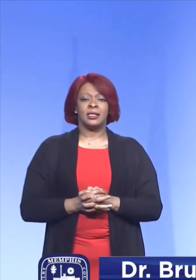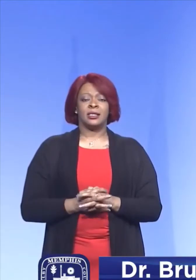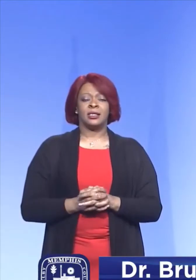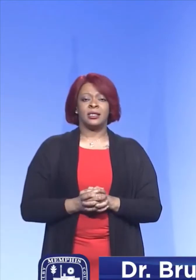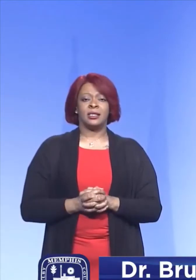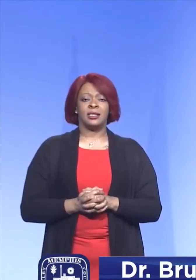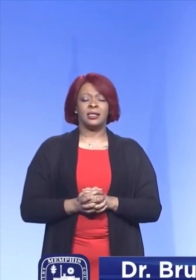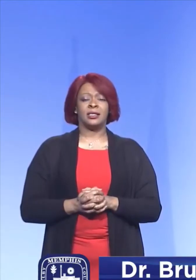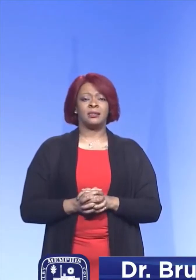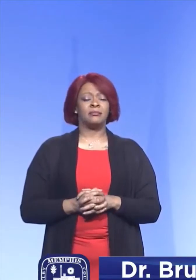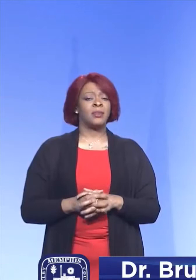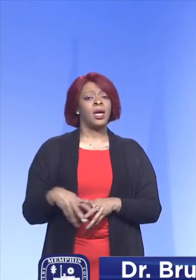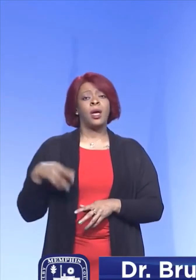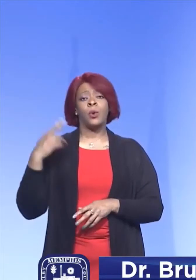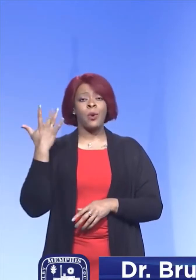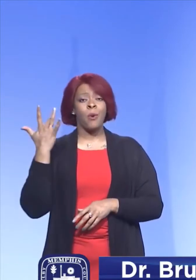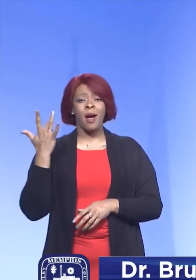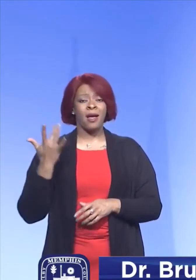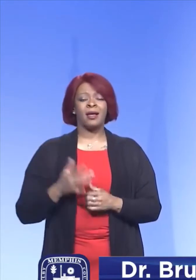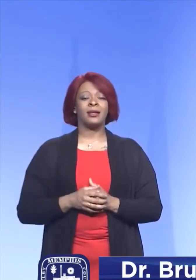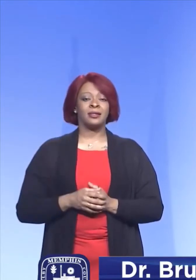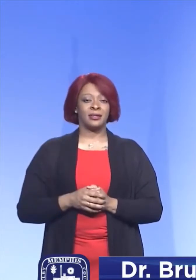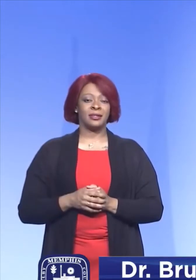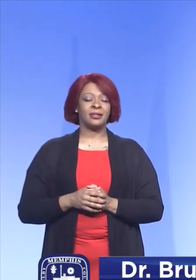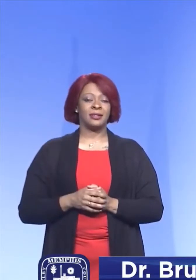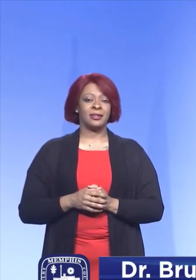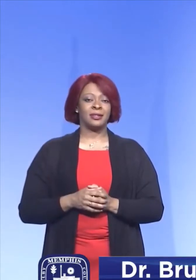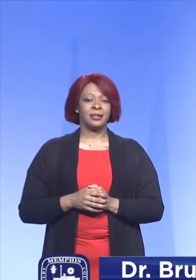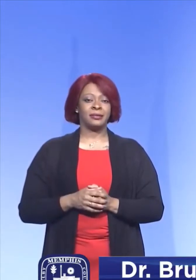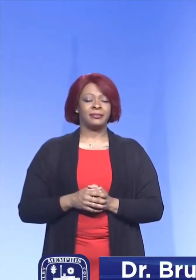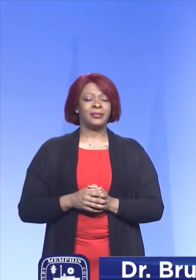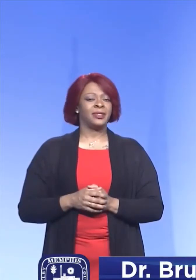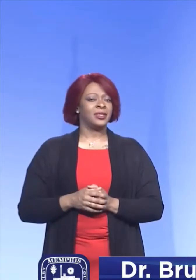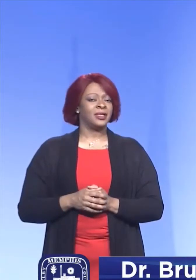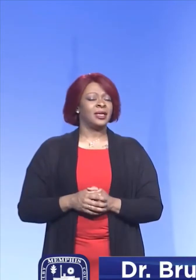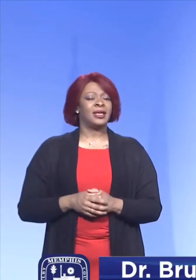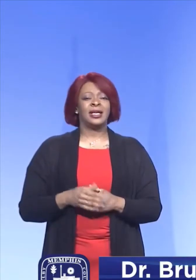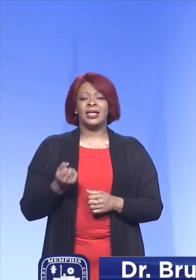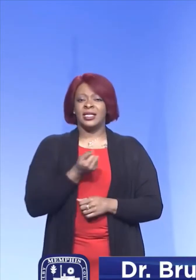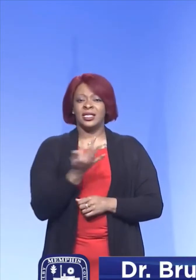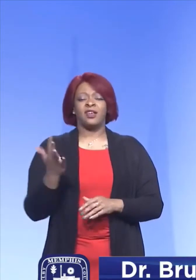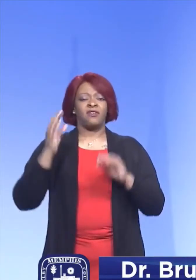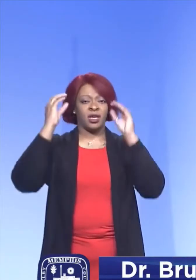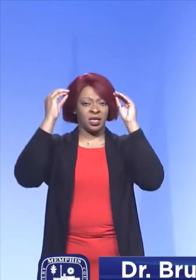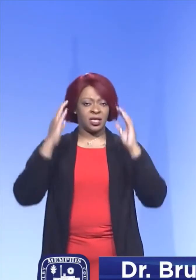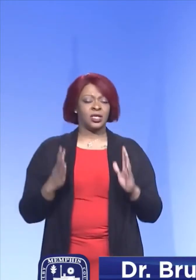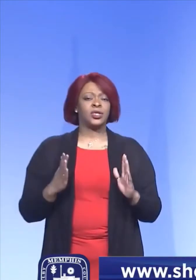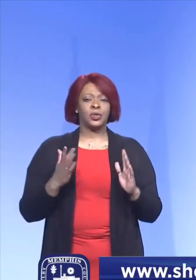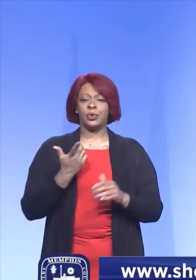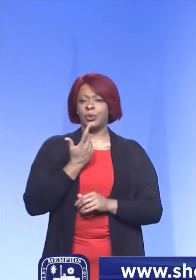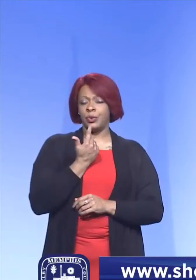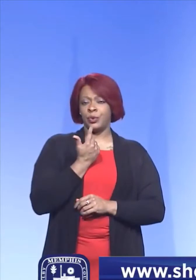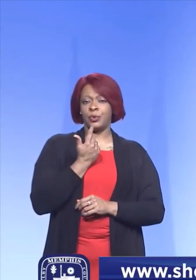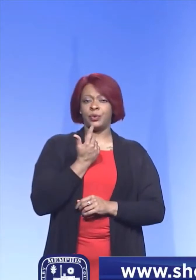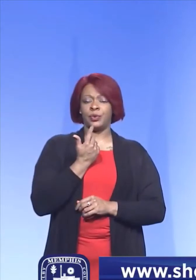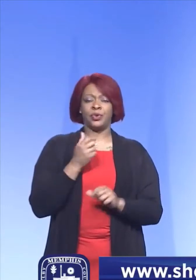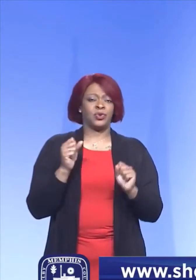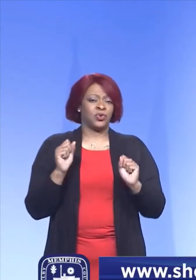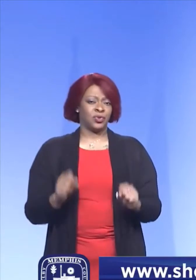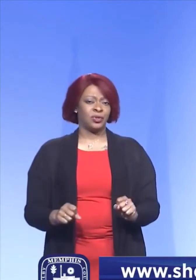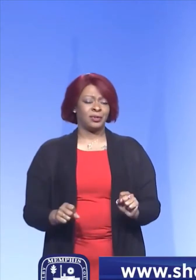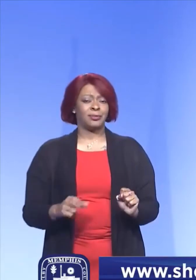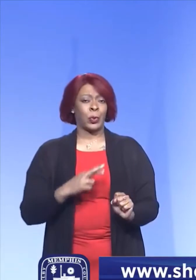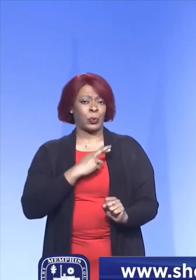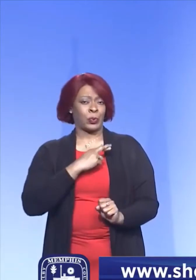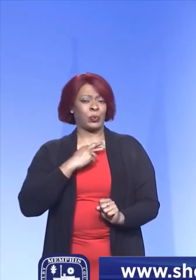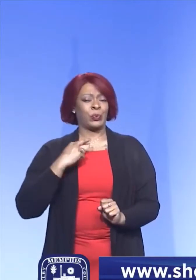primarily because there are several teachers who could be at risk